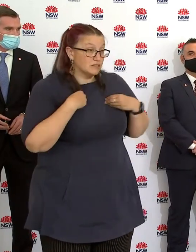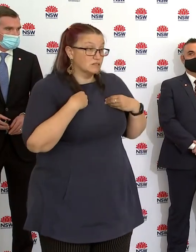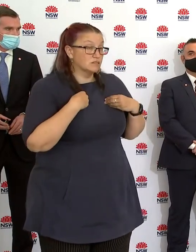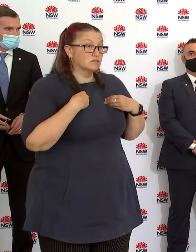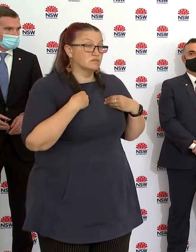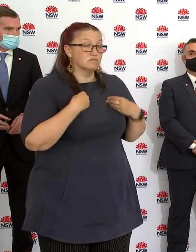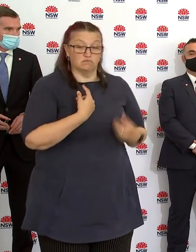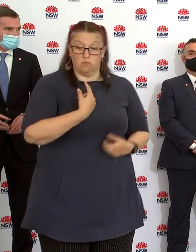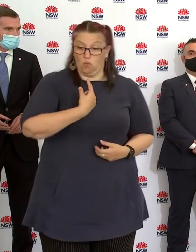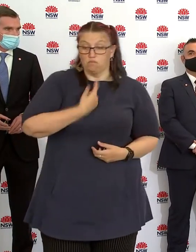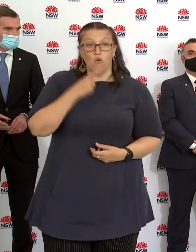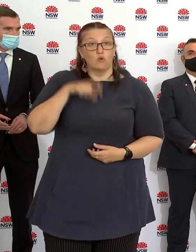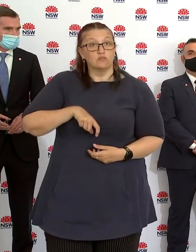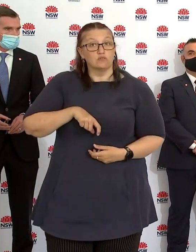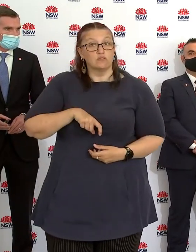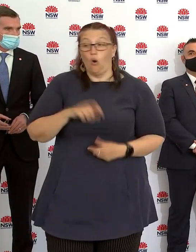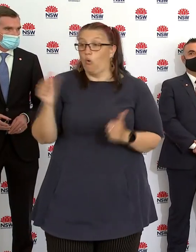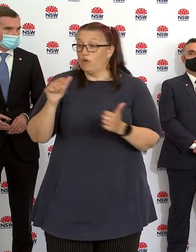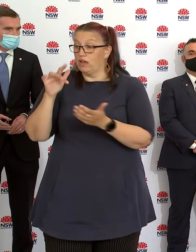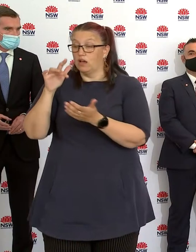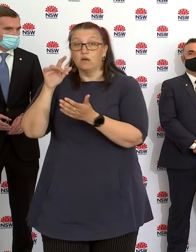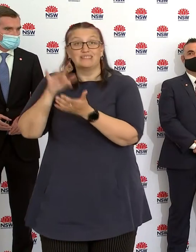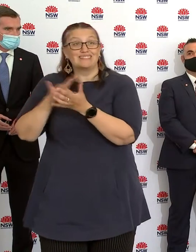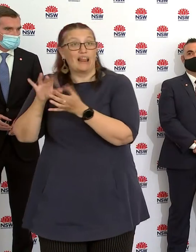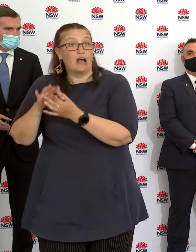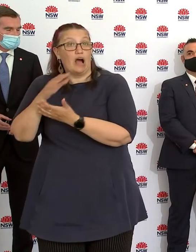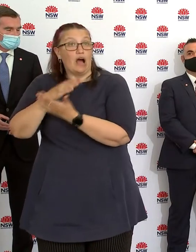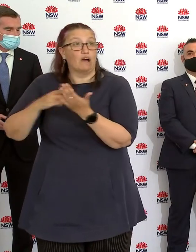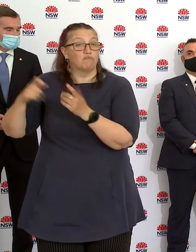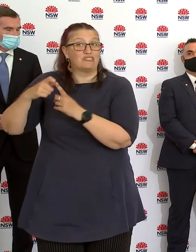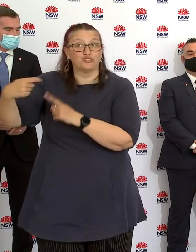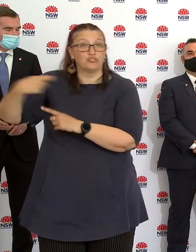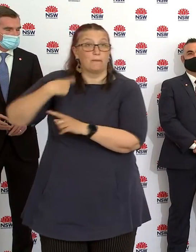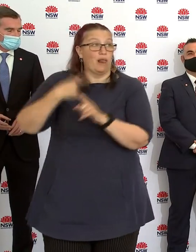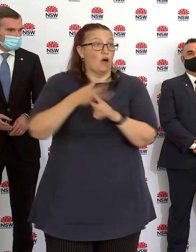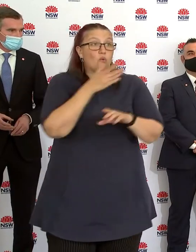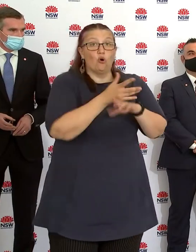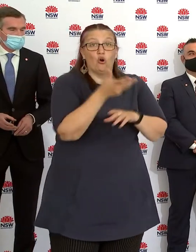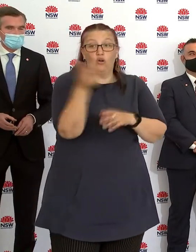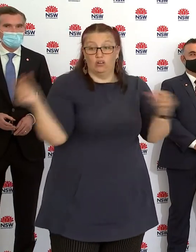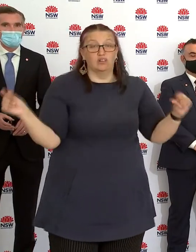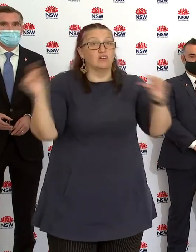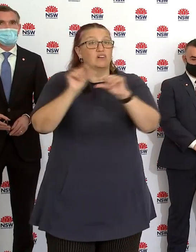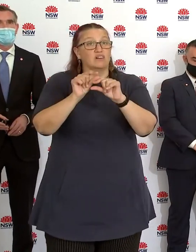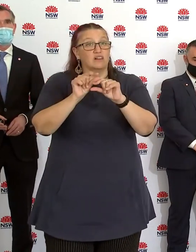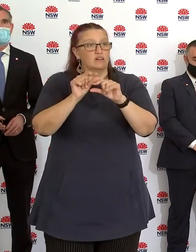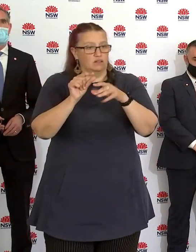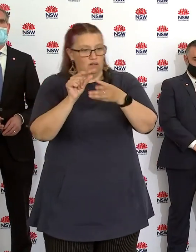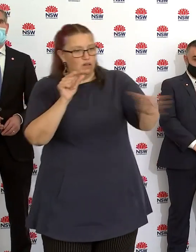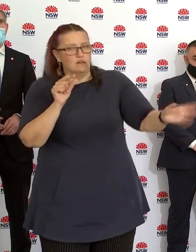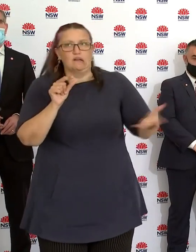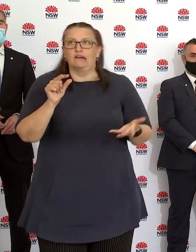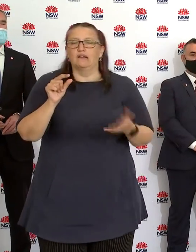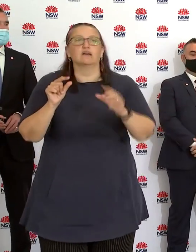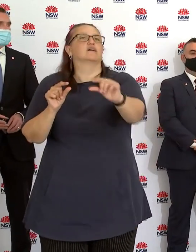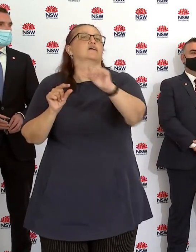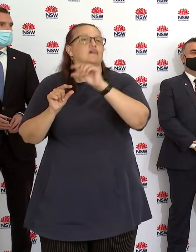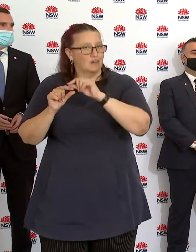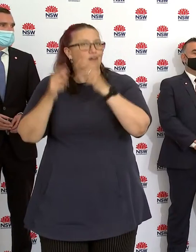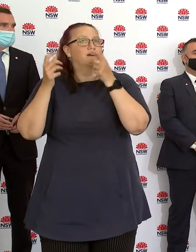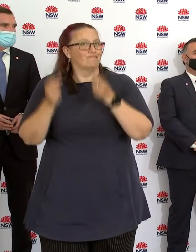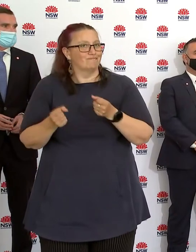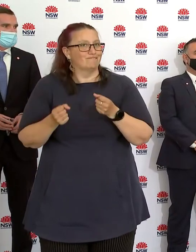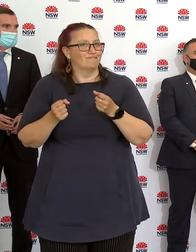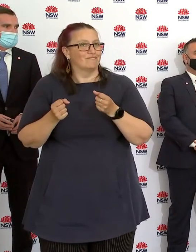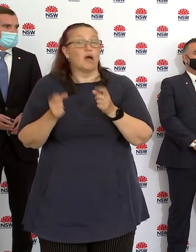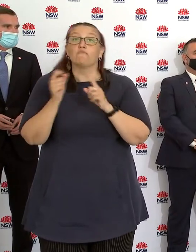gets a part payment already, please know that you will be supported during this time. And the Prime Minister will make a formal announcement about this in the